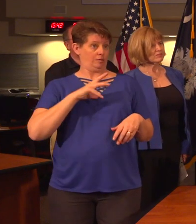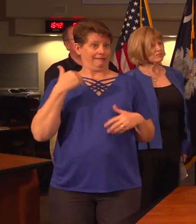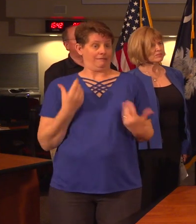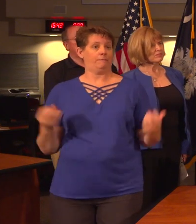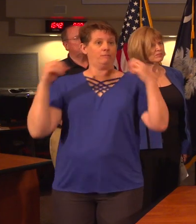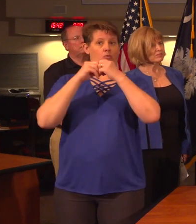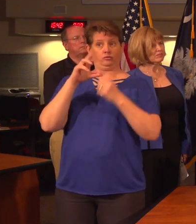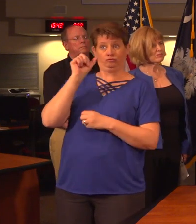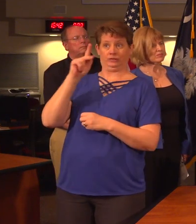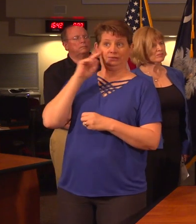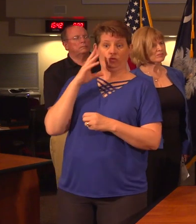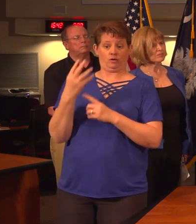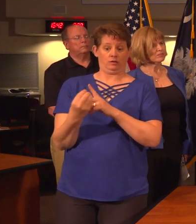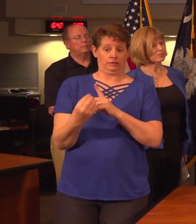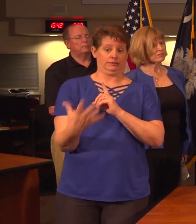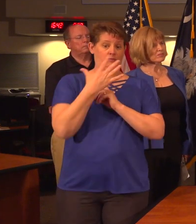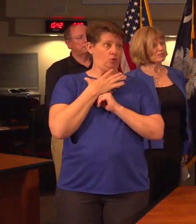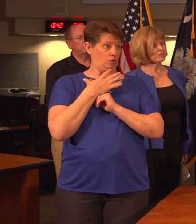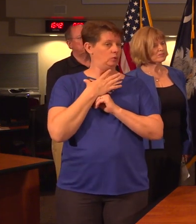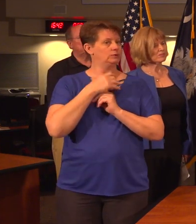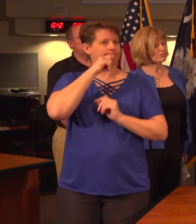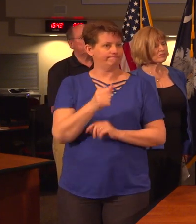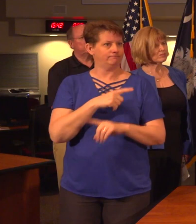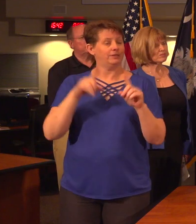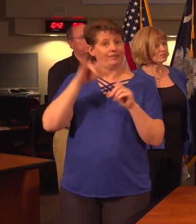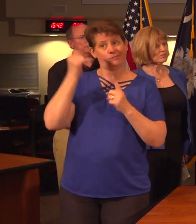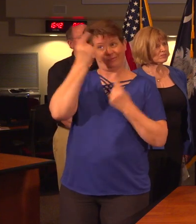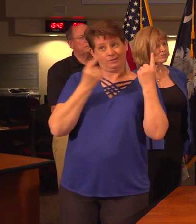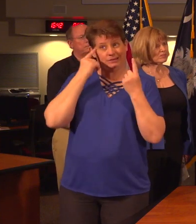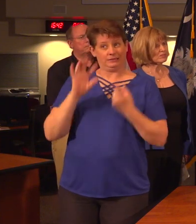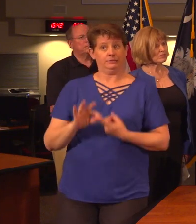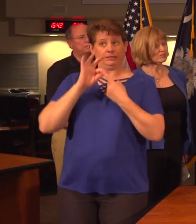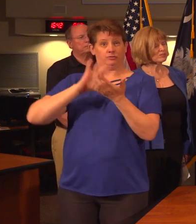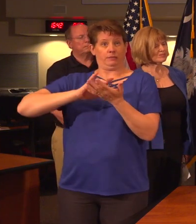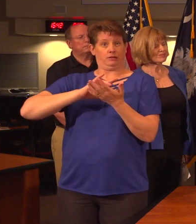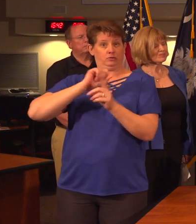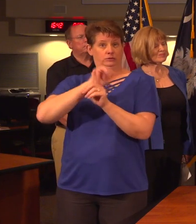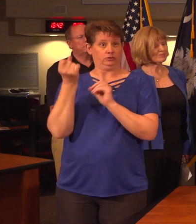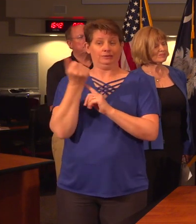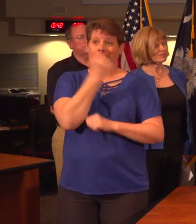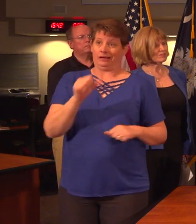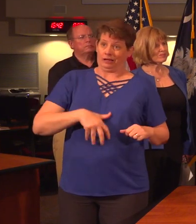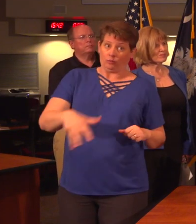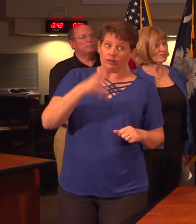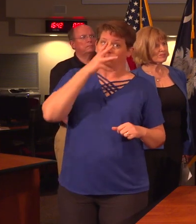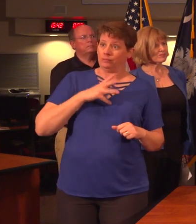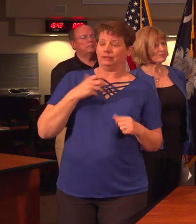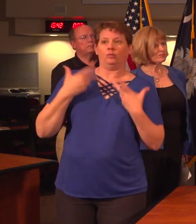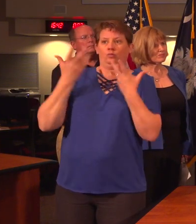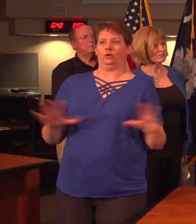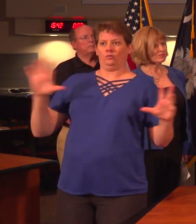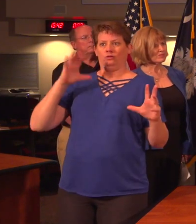increased risk for being exposed but that might be considered as a special medical condition and any pregnant woman wouldn't want to have an